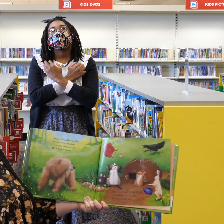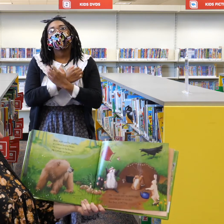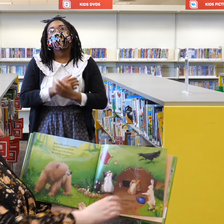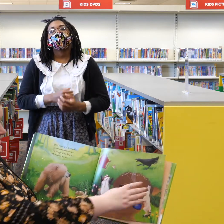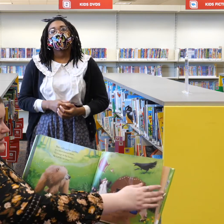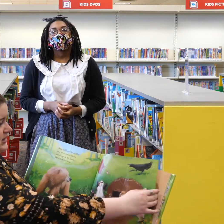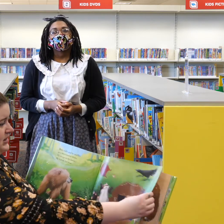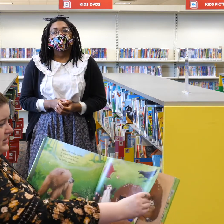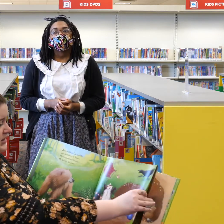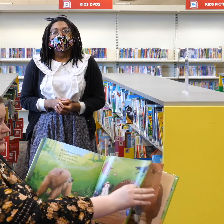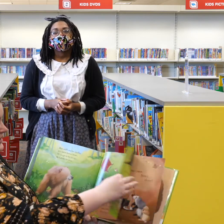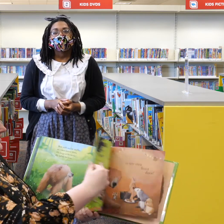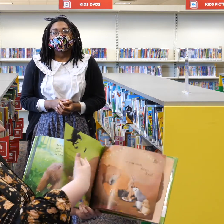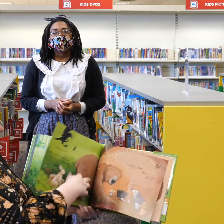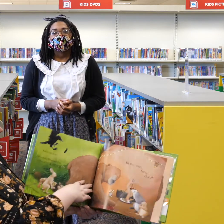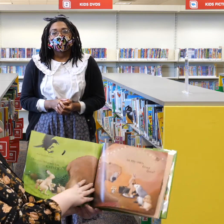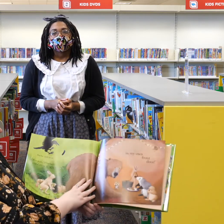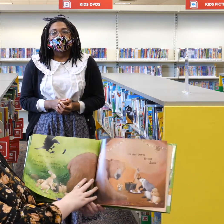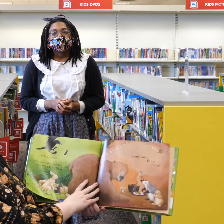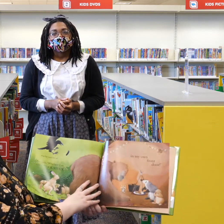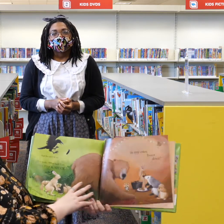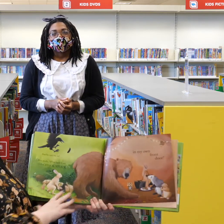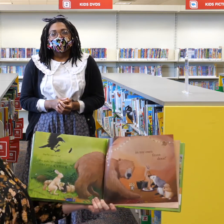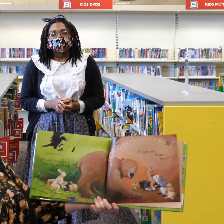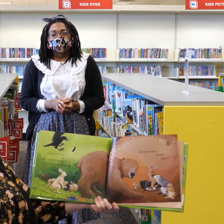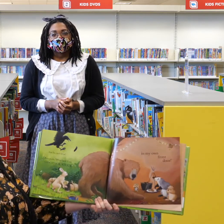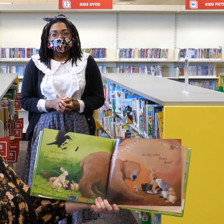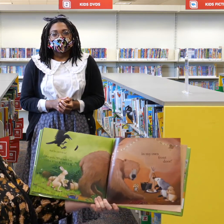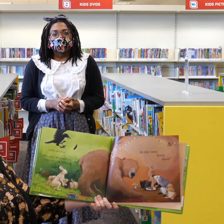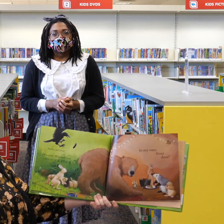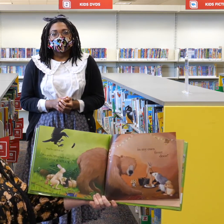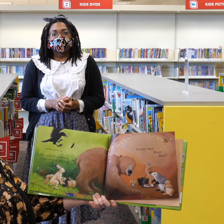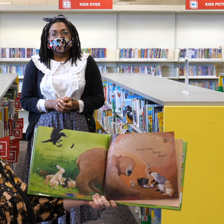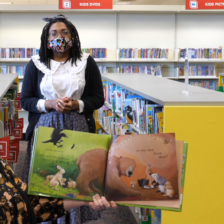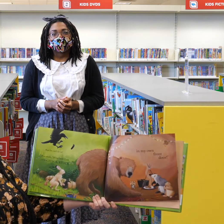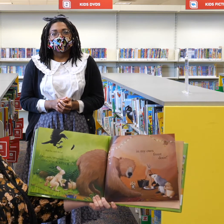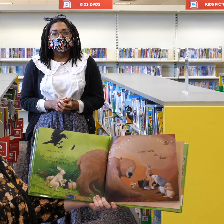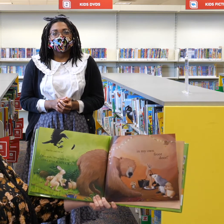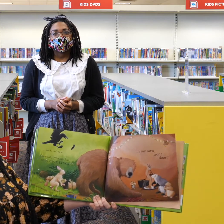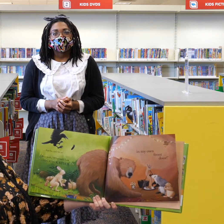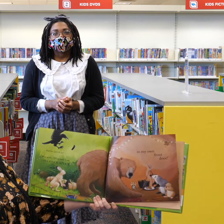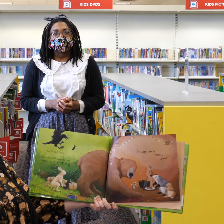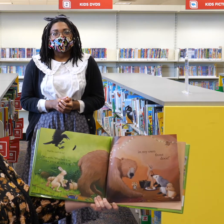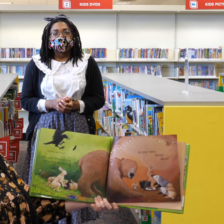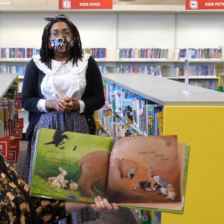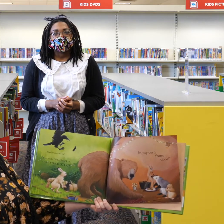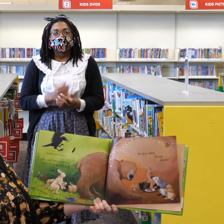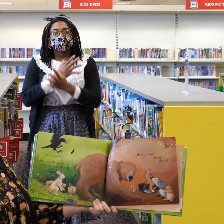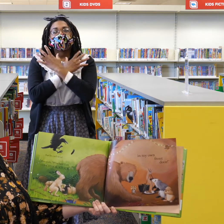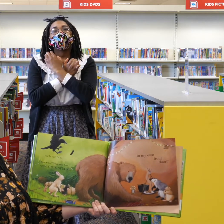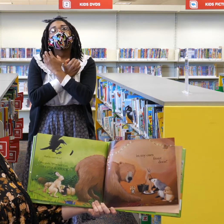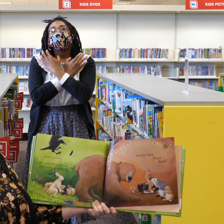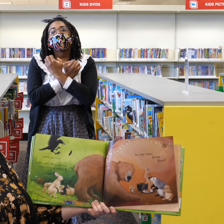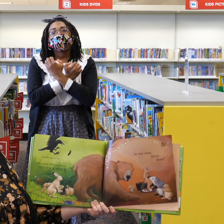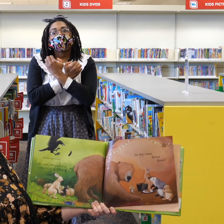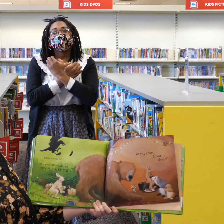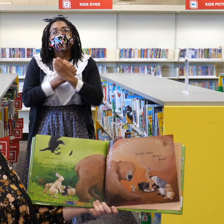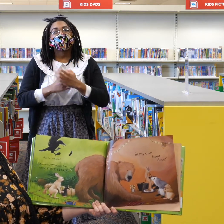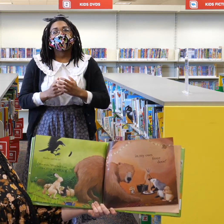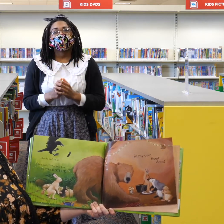that he can't fit in. Bear wails. What luck. I